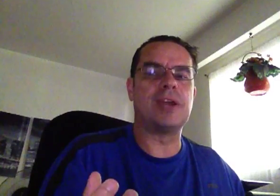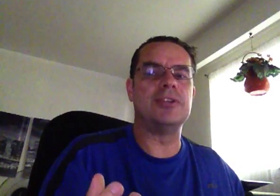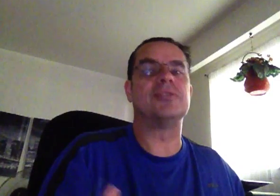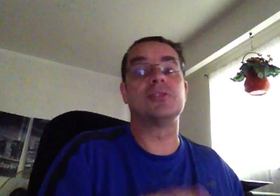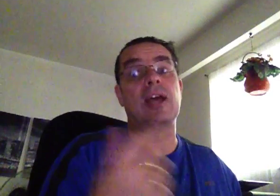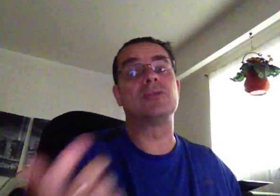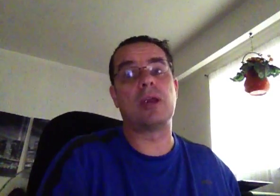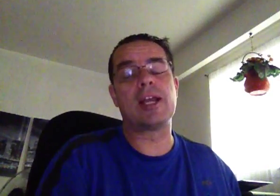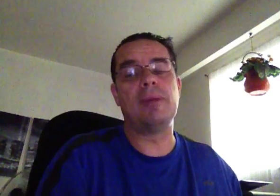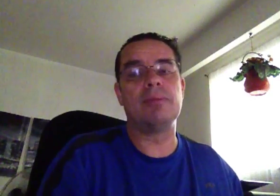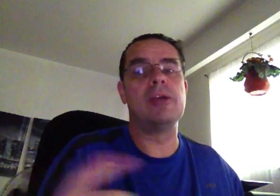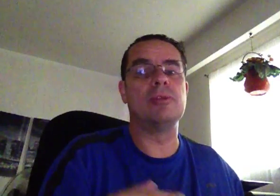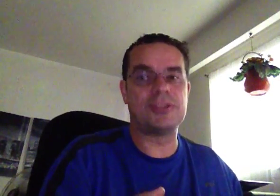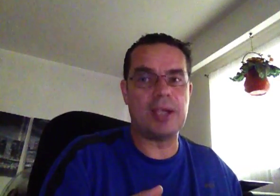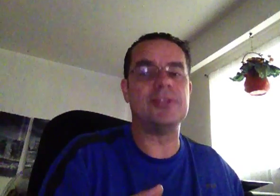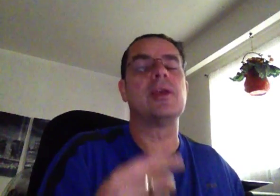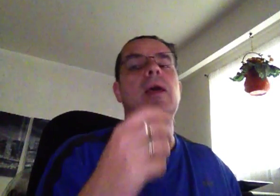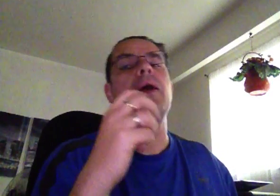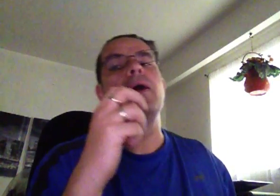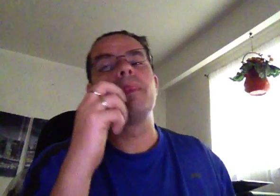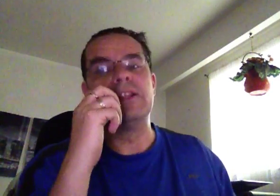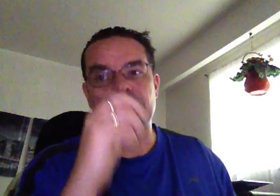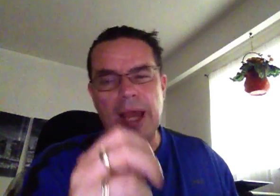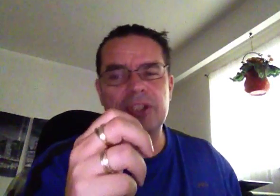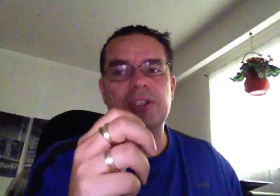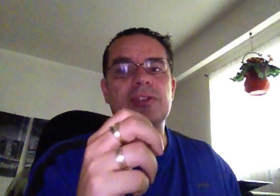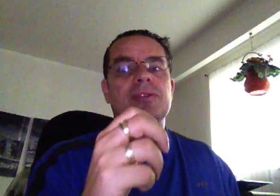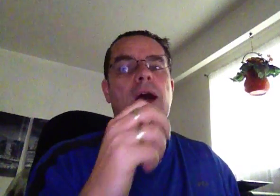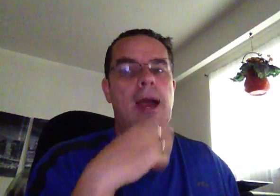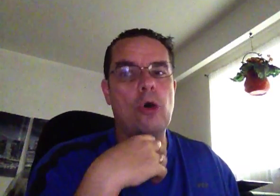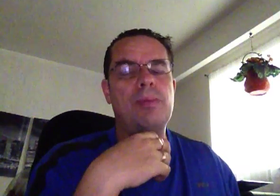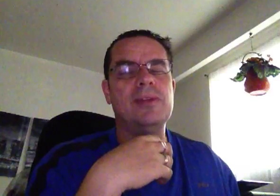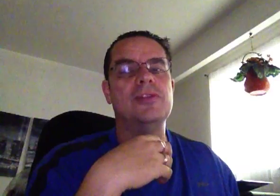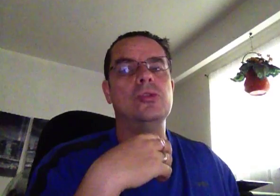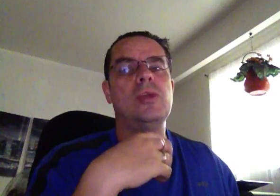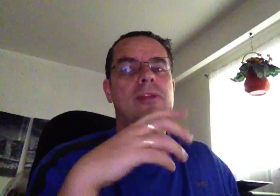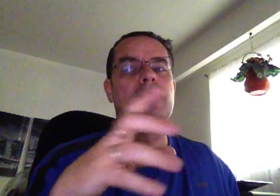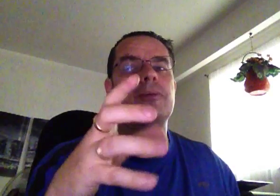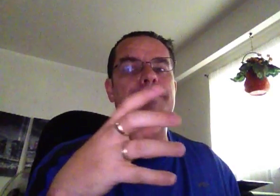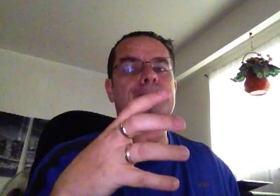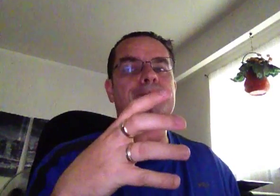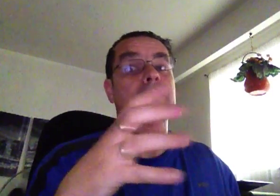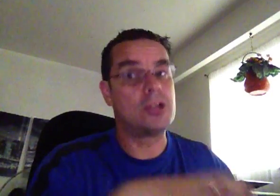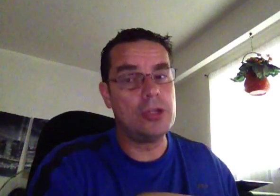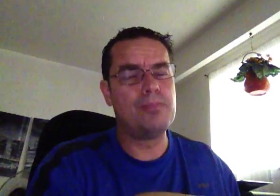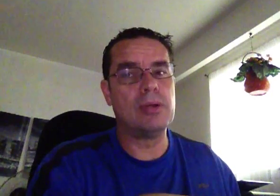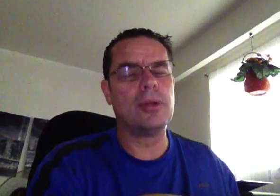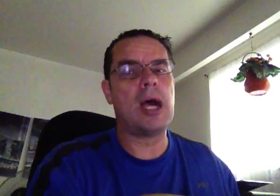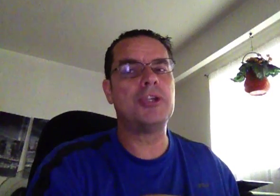strategies. So, that's where I come into play with the strategies. The strategies I'm hoping to do either could build the logic